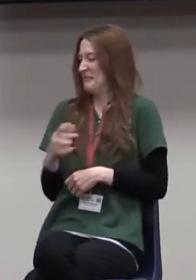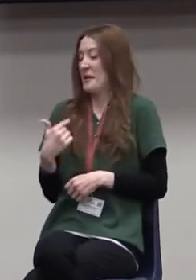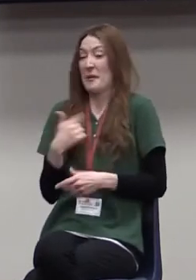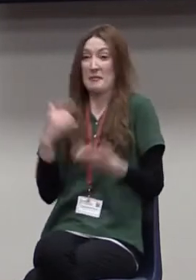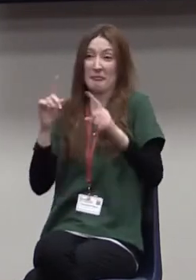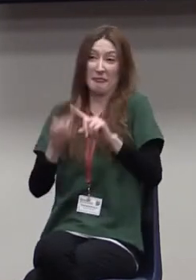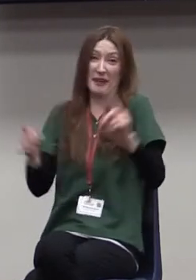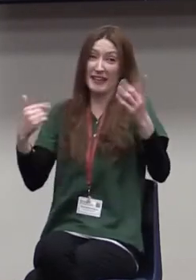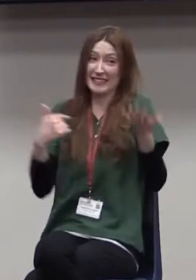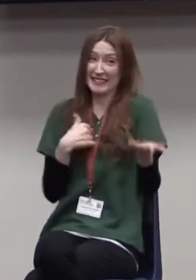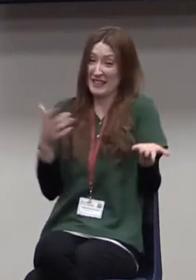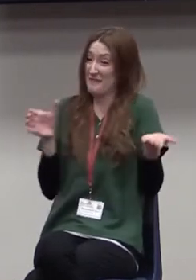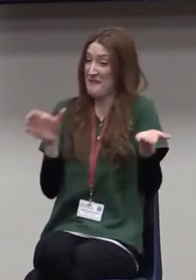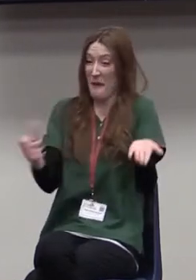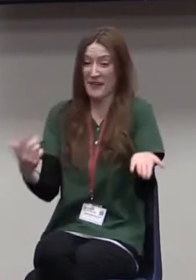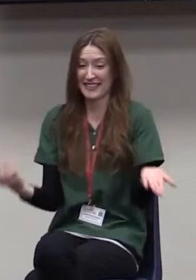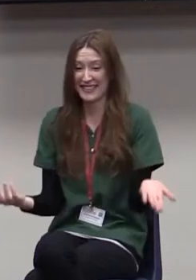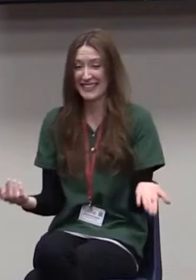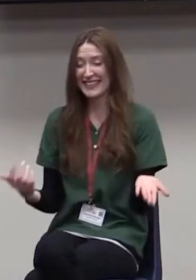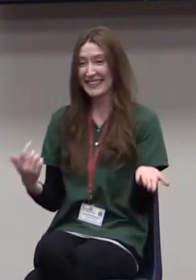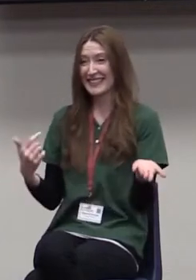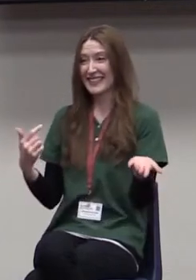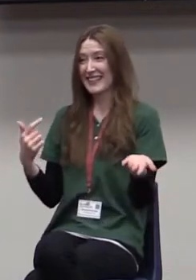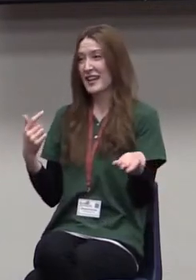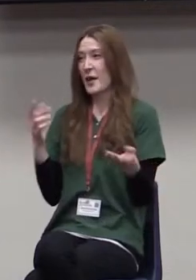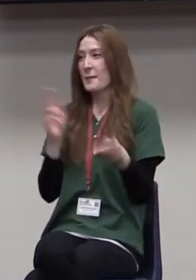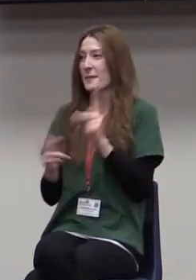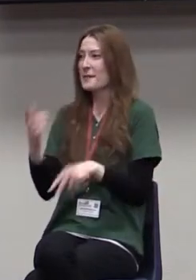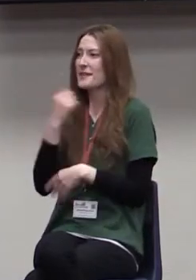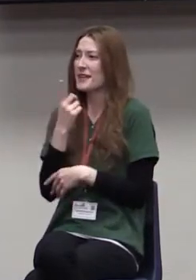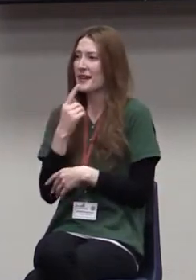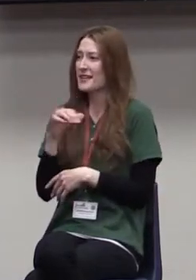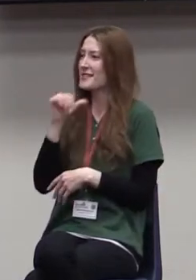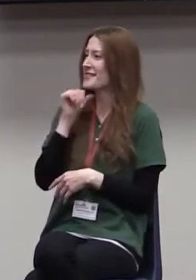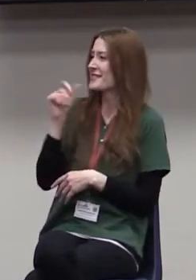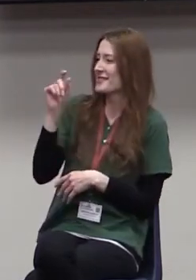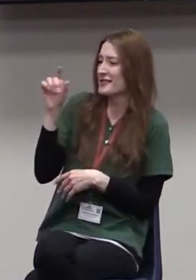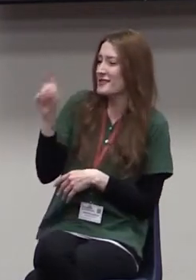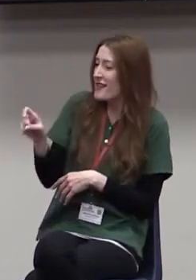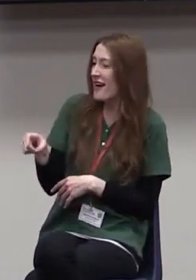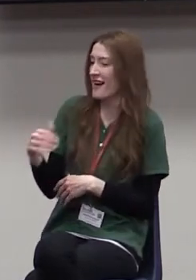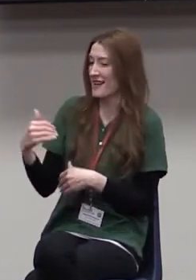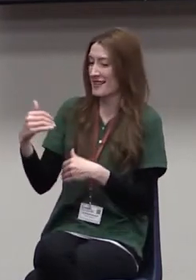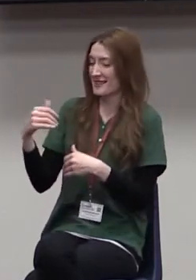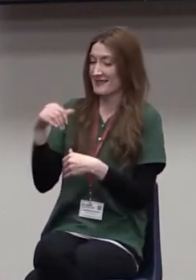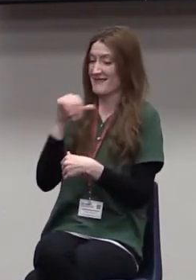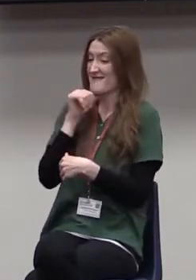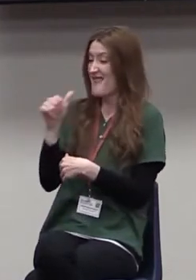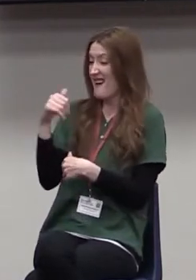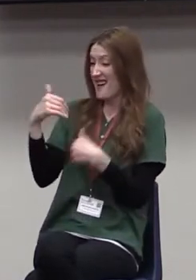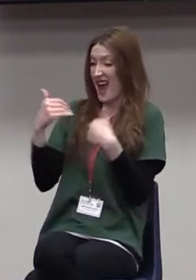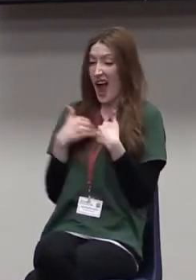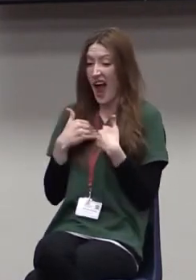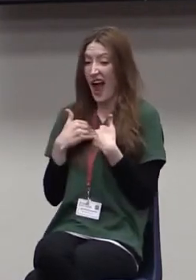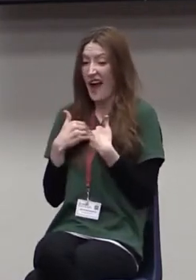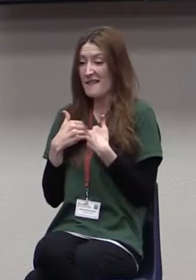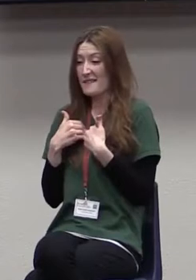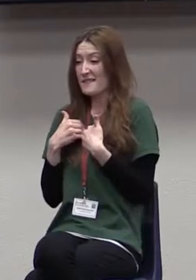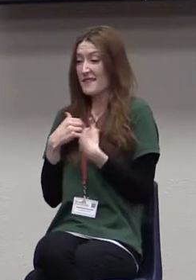And then people who say that you're not supposed to have alcoholic wine for the Lord's Supper. Have you tasted that stuff?